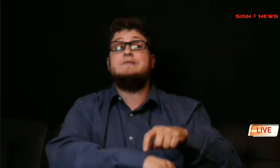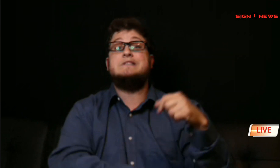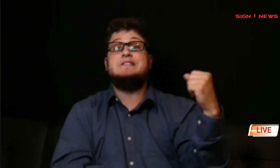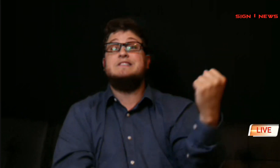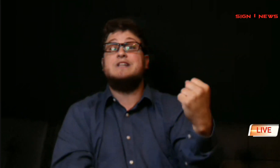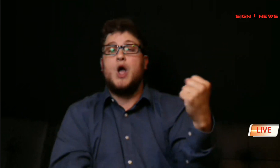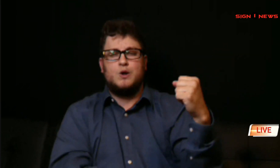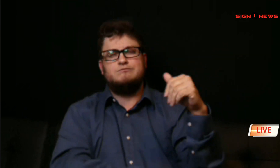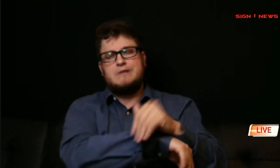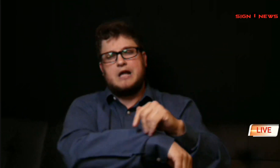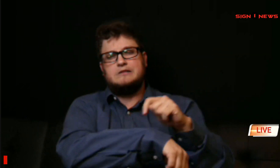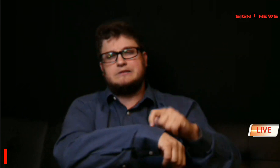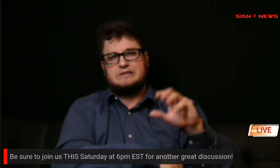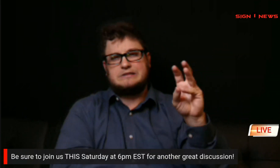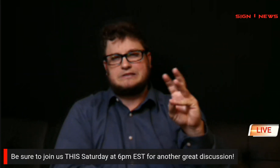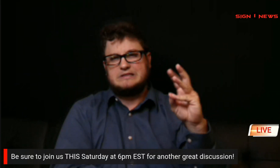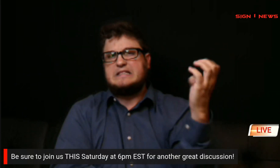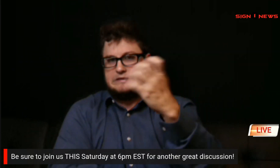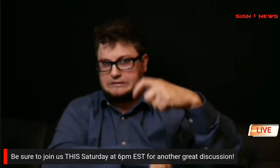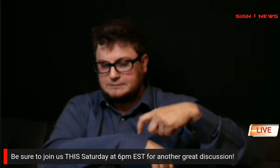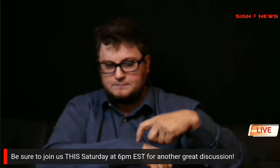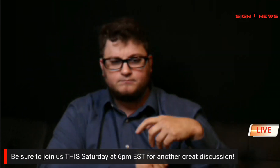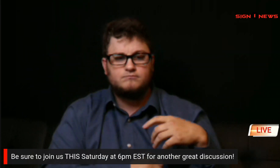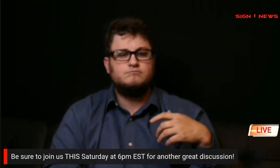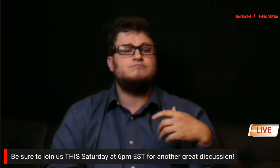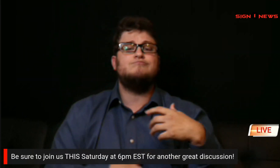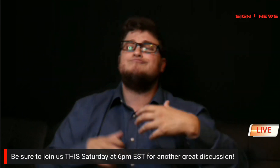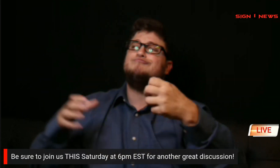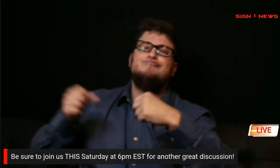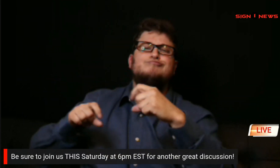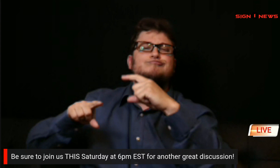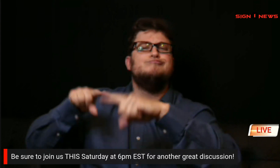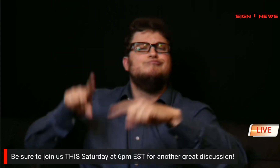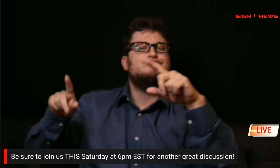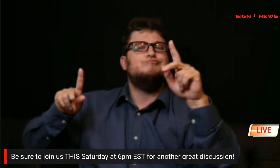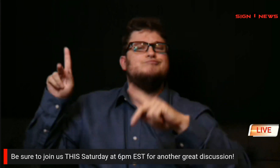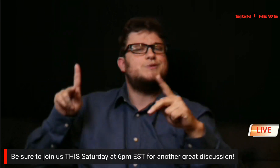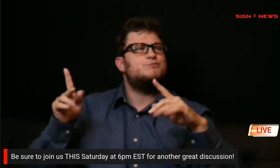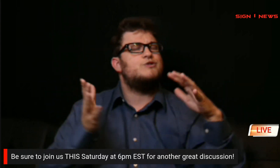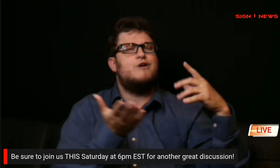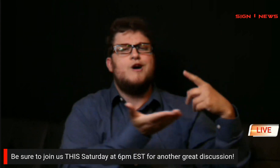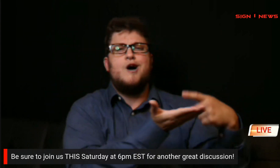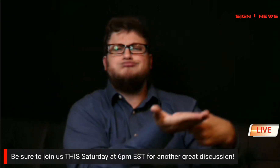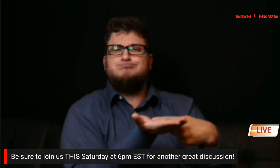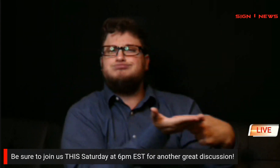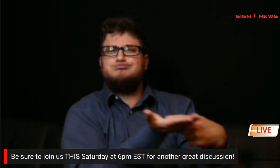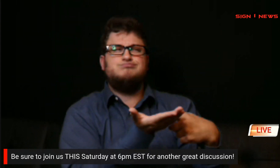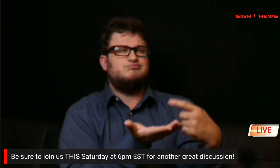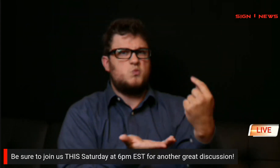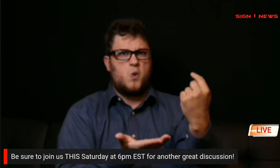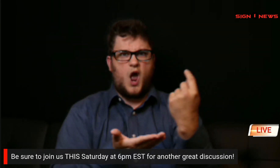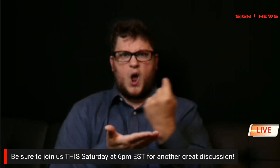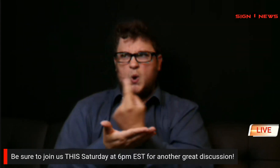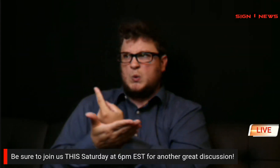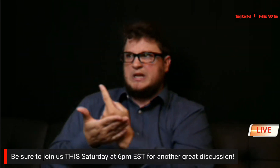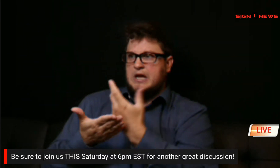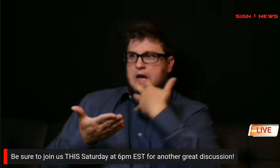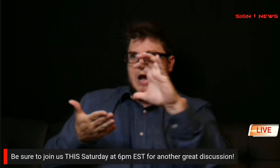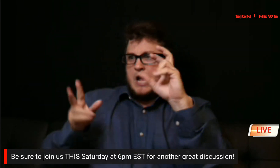then this saturday at 6 pm eastern time join us for a live panel of diverse guests to discuss the hot topics